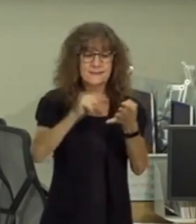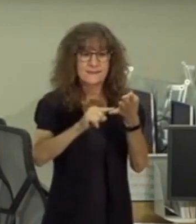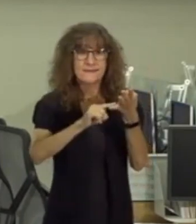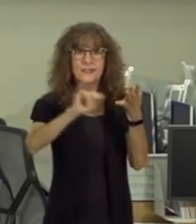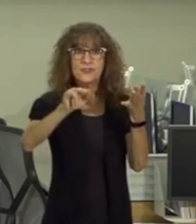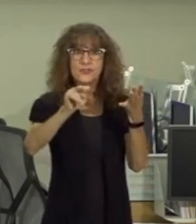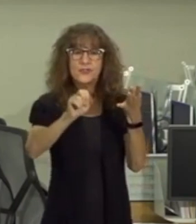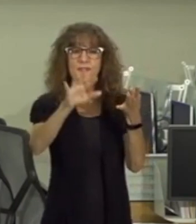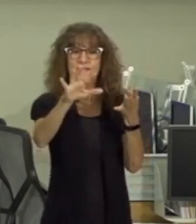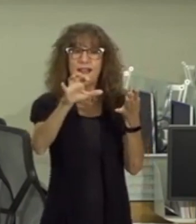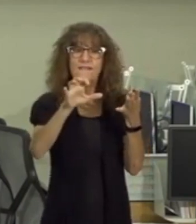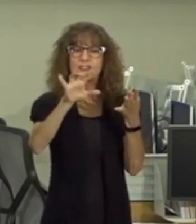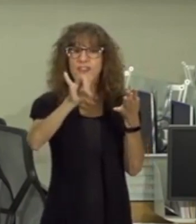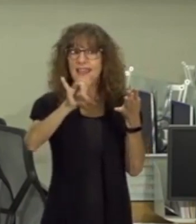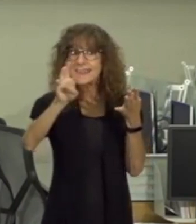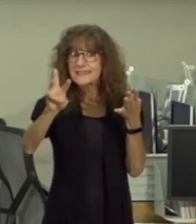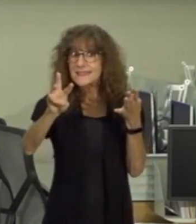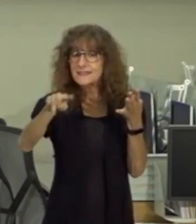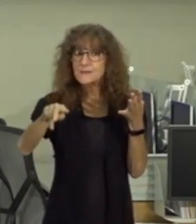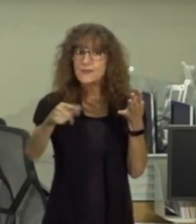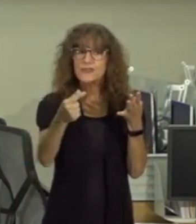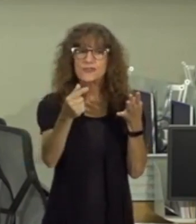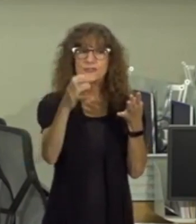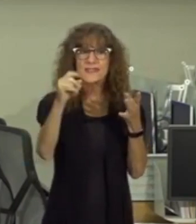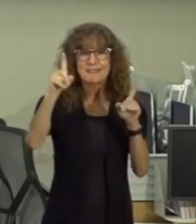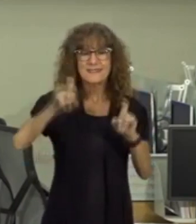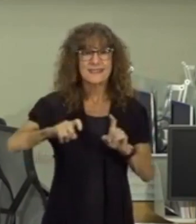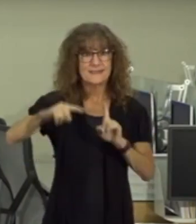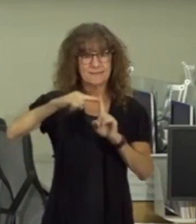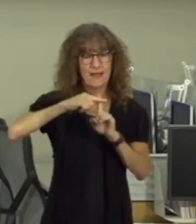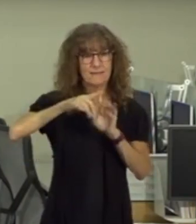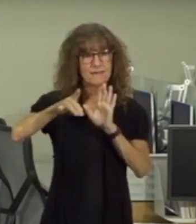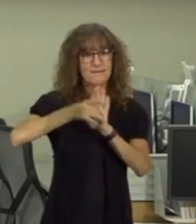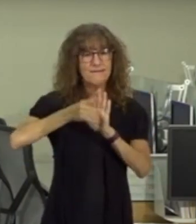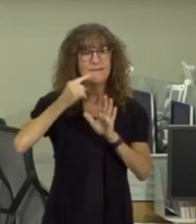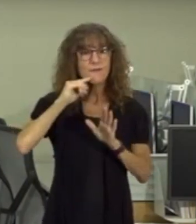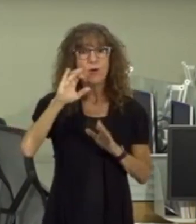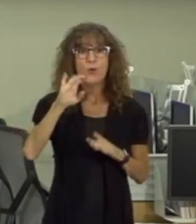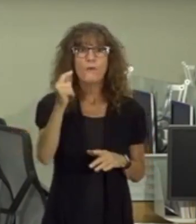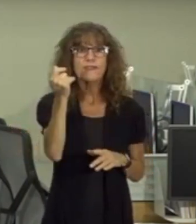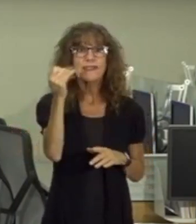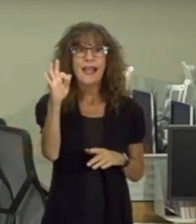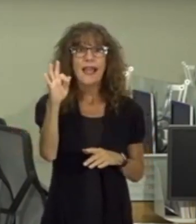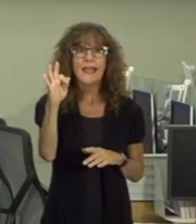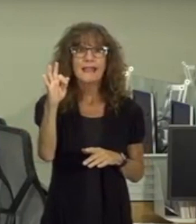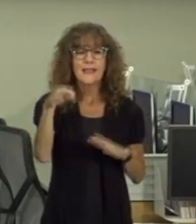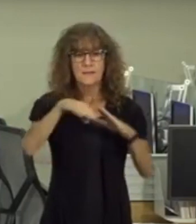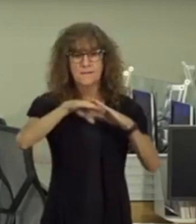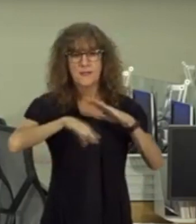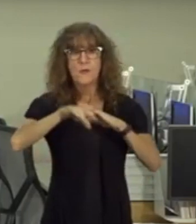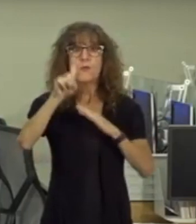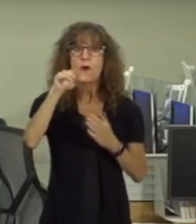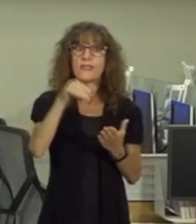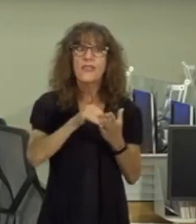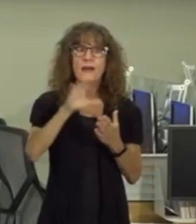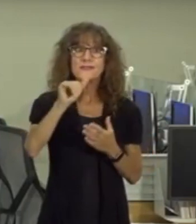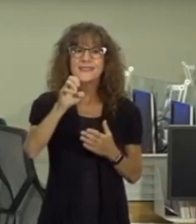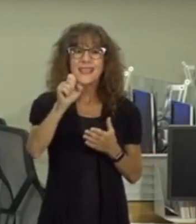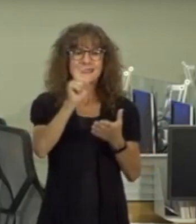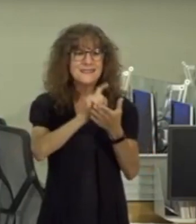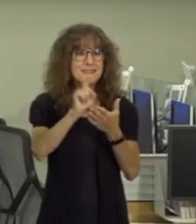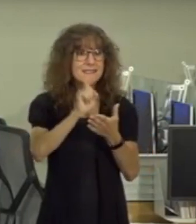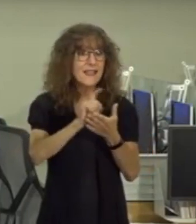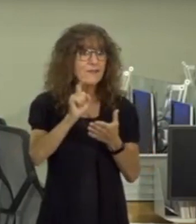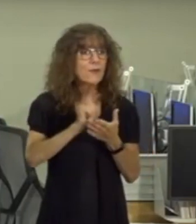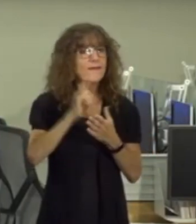june 586 prince georgians tested positive for covet 19 we've stayed below a thousand new cases per week